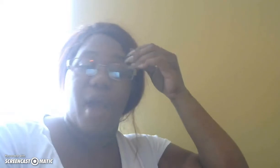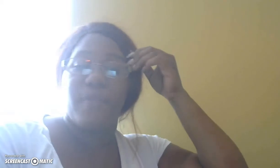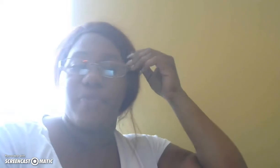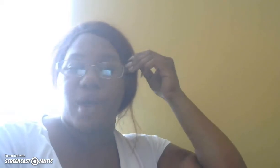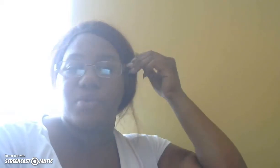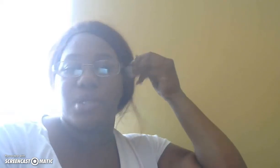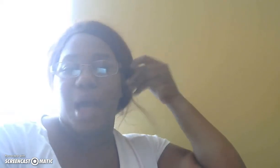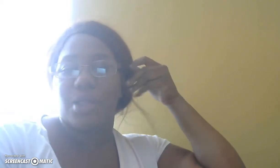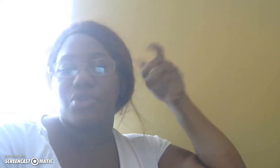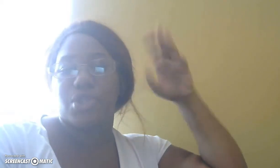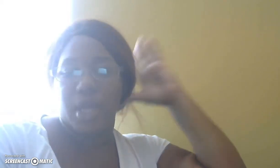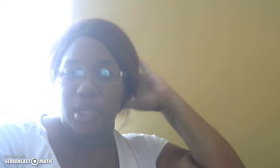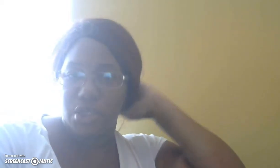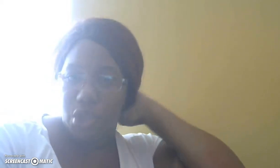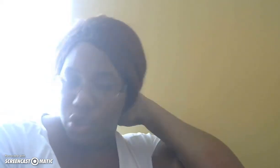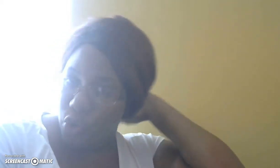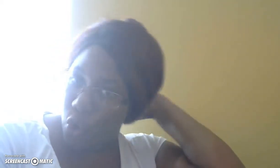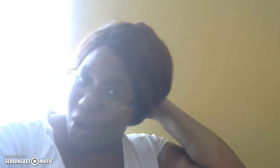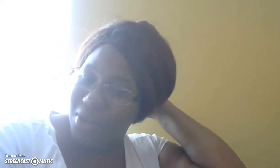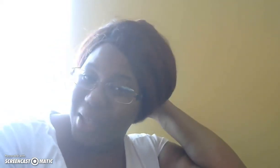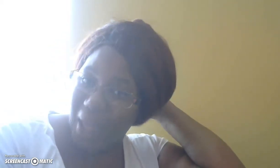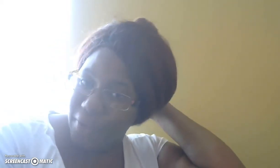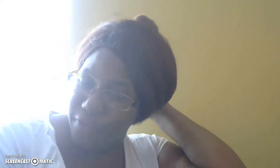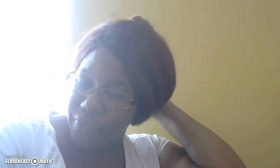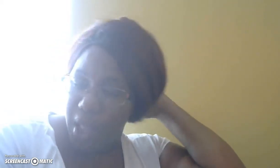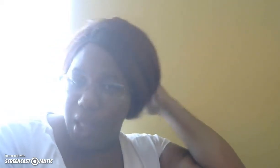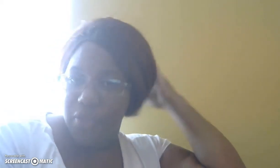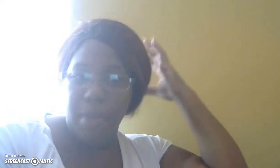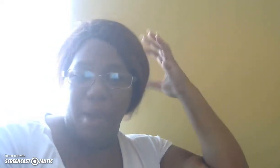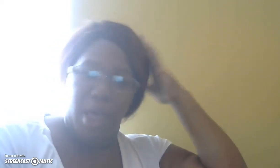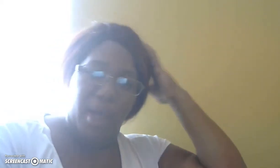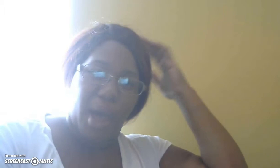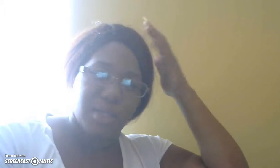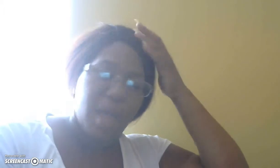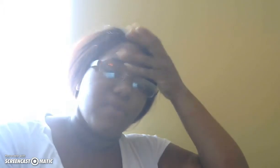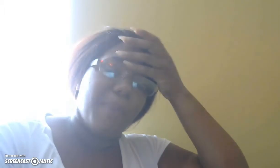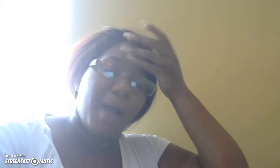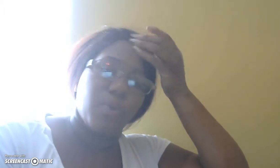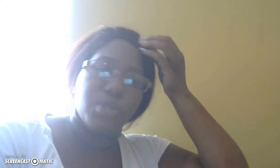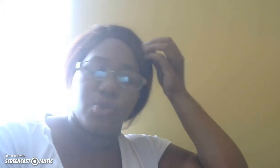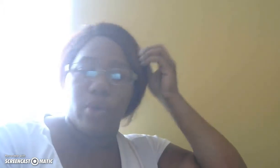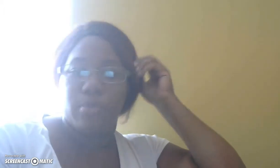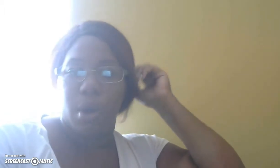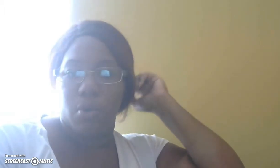five thousand dollars change your life think about that guys everybody wants to work from home